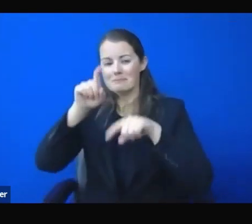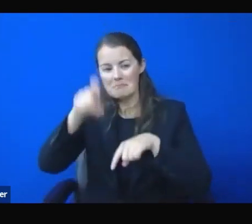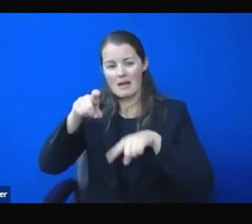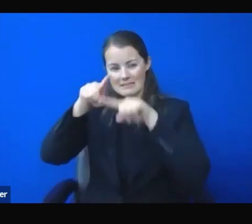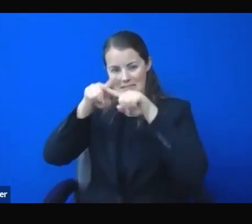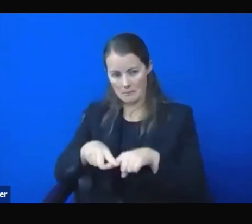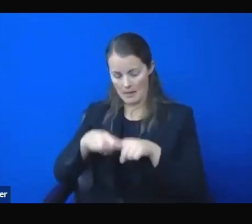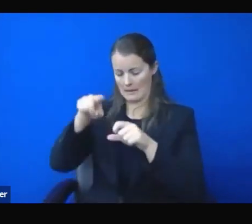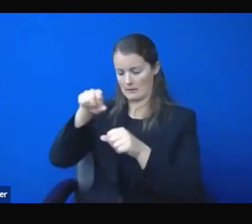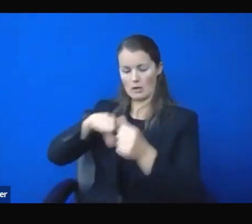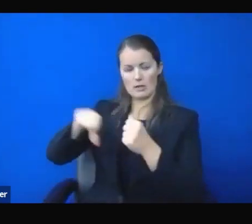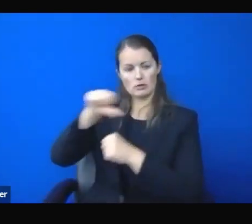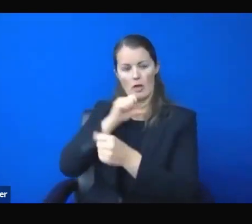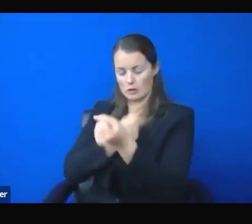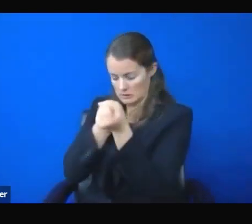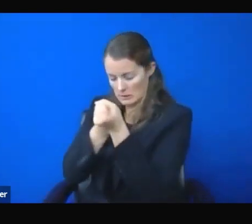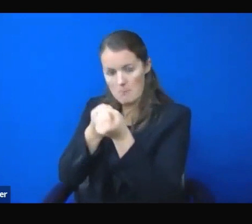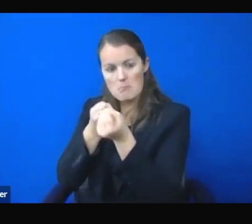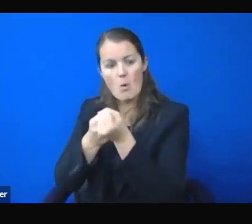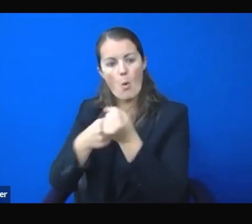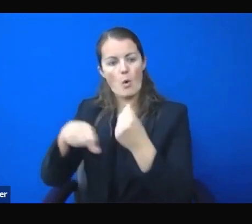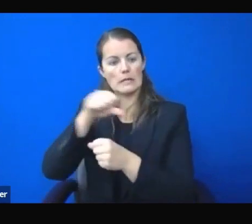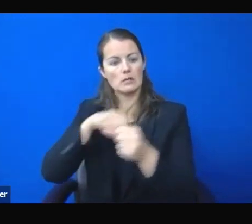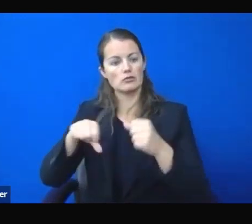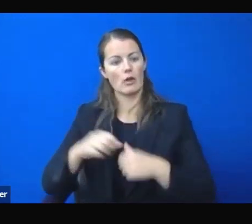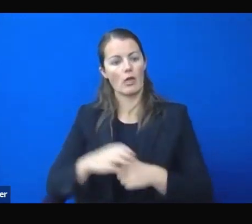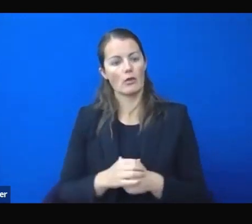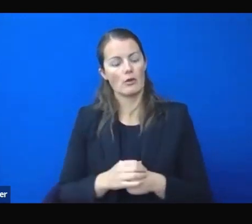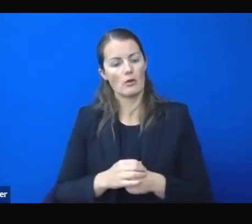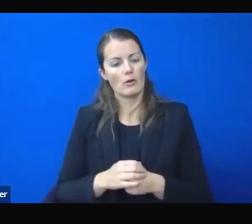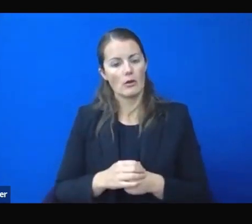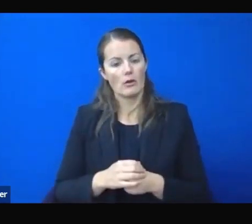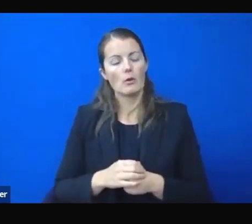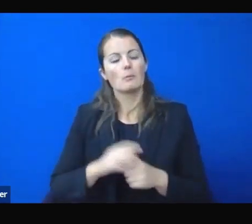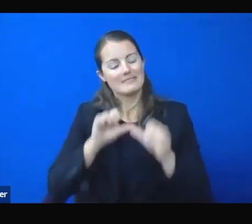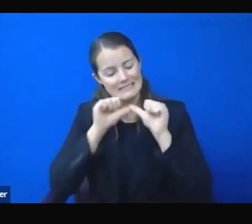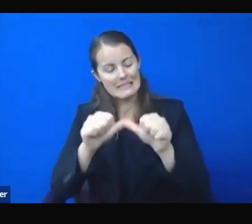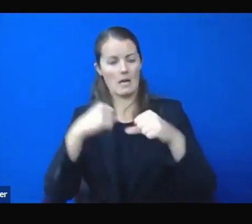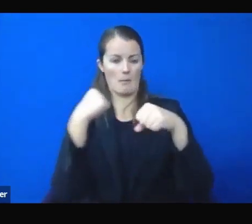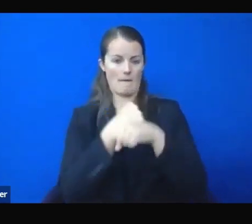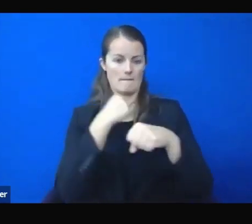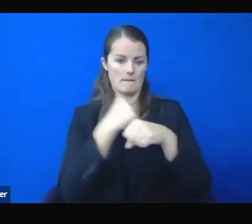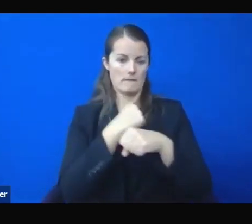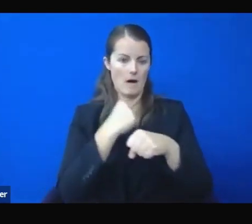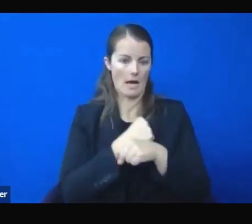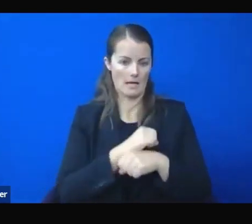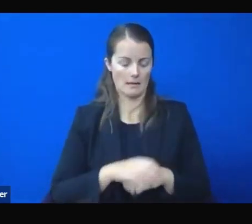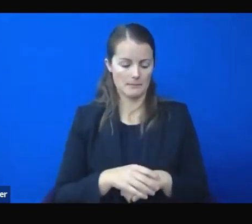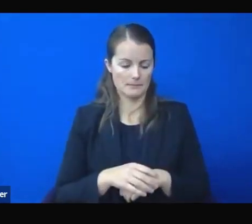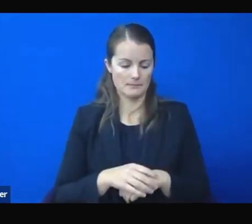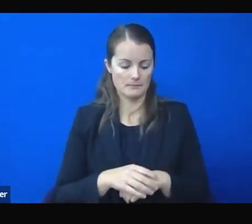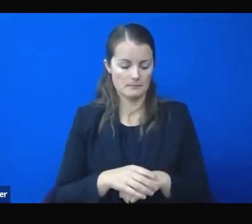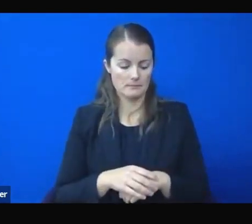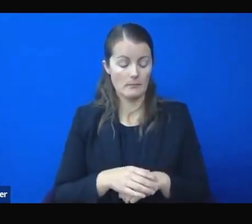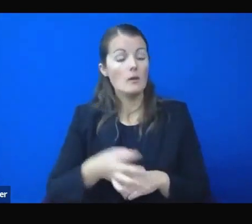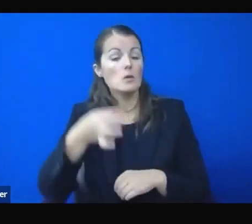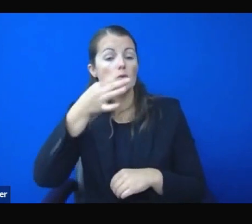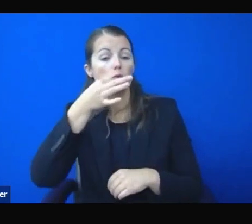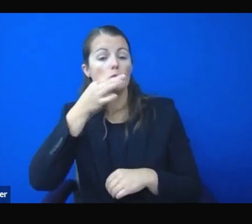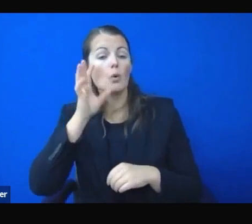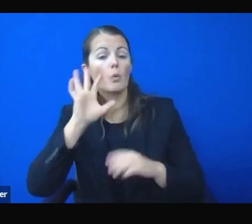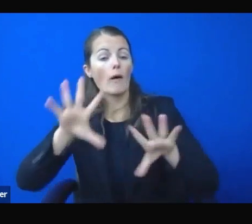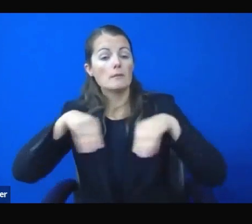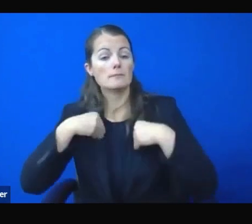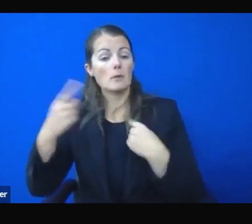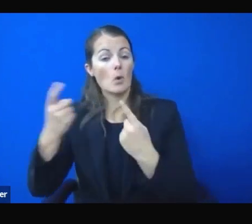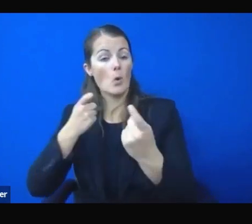We have to keep fighting to get this under control. Before we get to the media question and answer session, I just wanted to note,